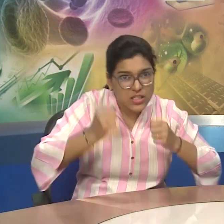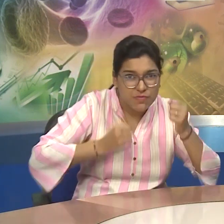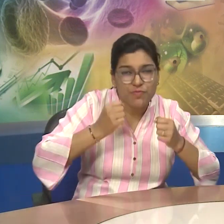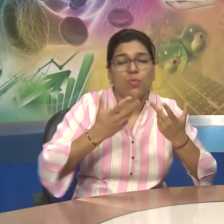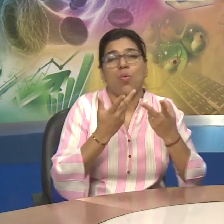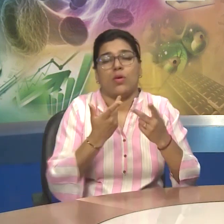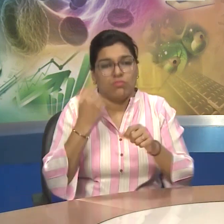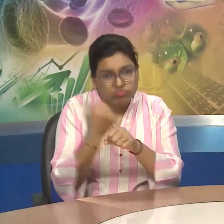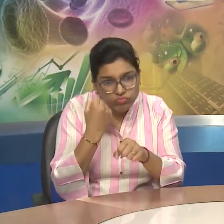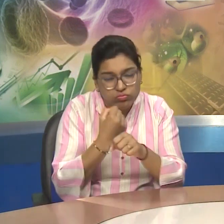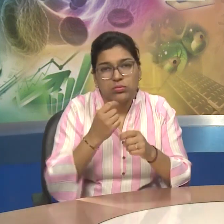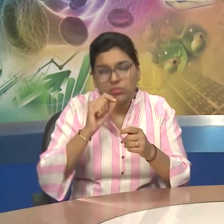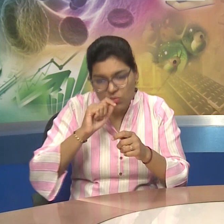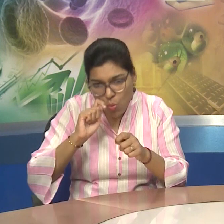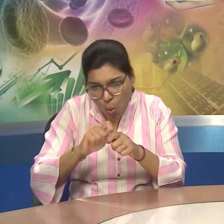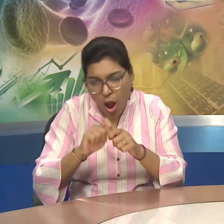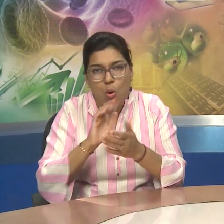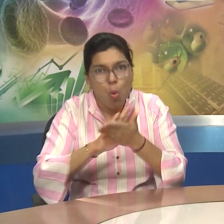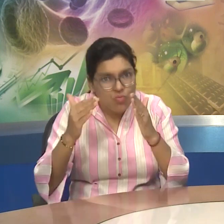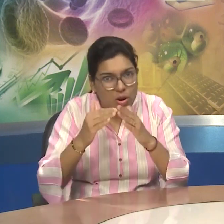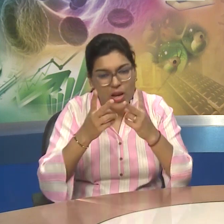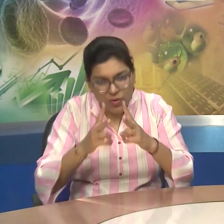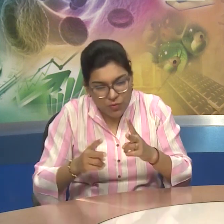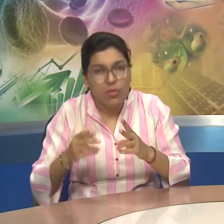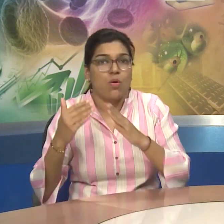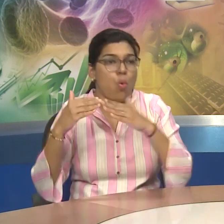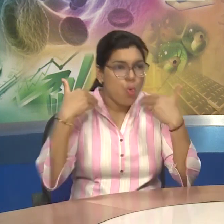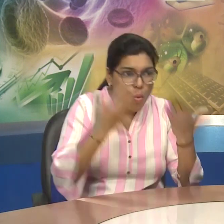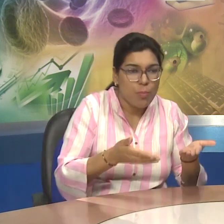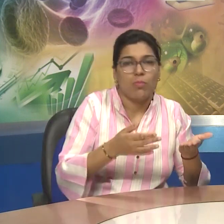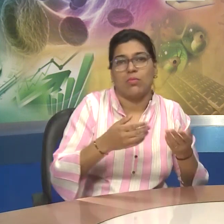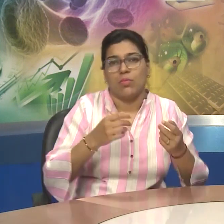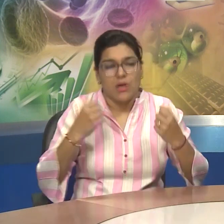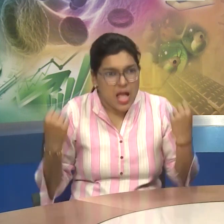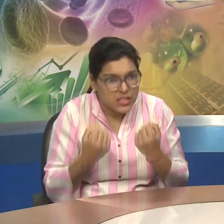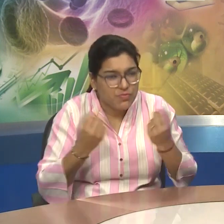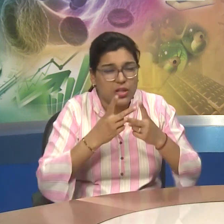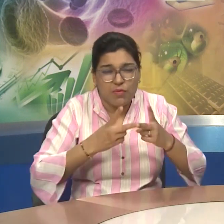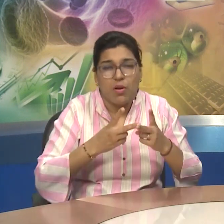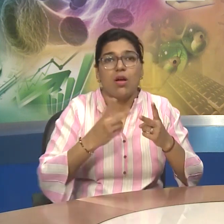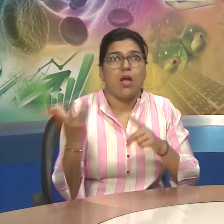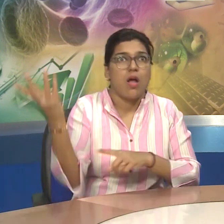Positive Positive Thought Positive The Seed